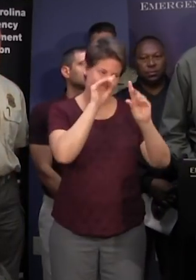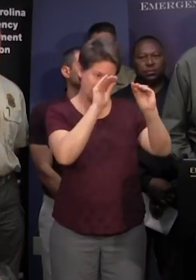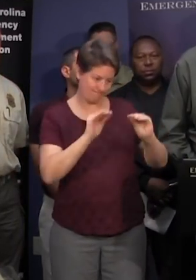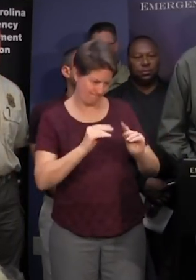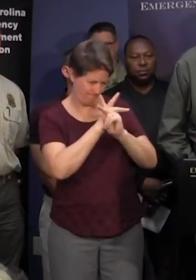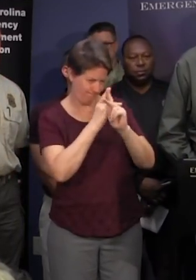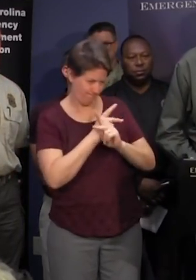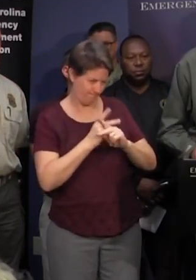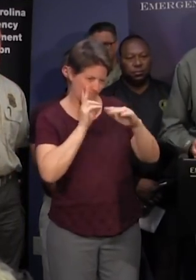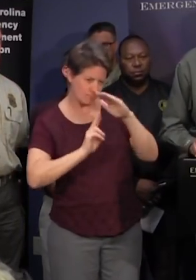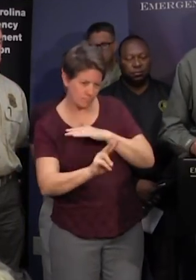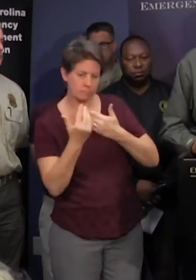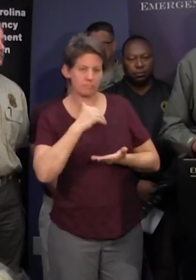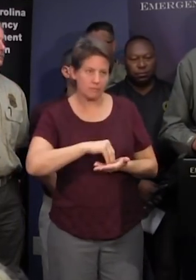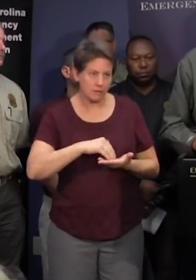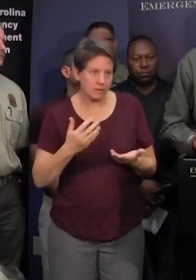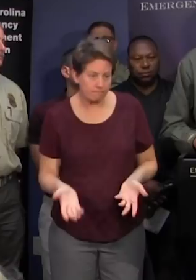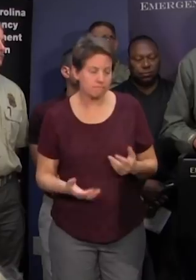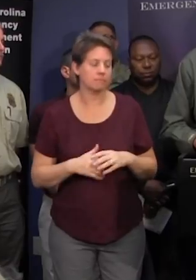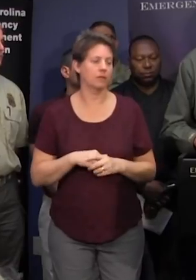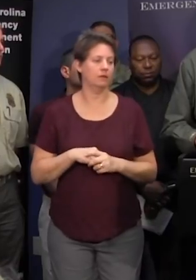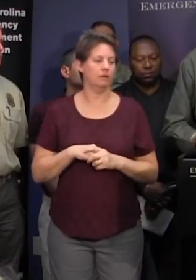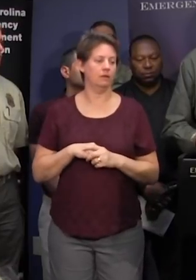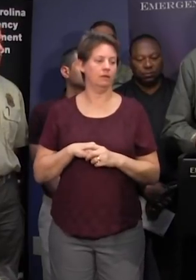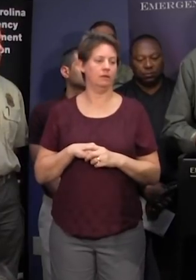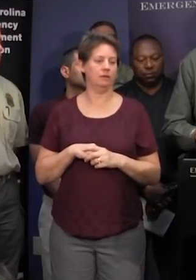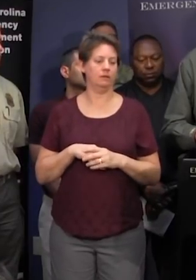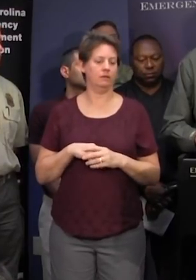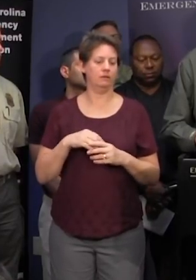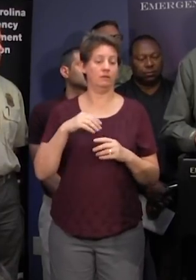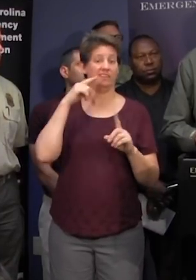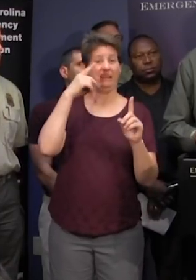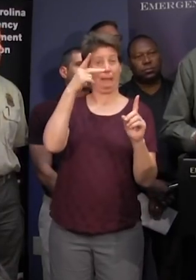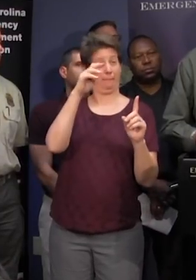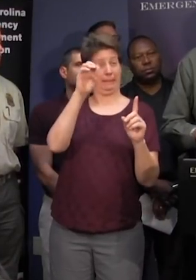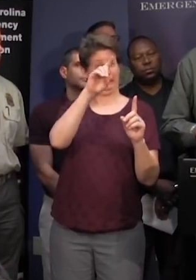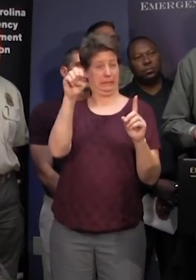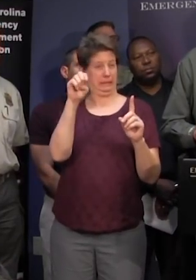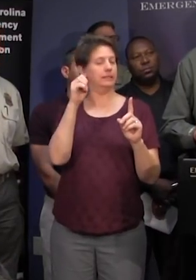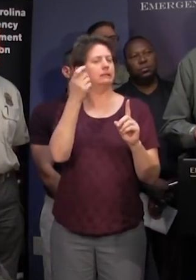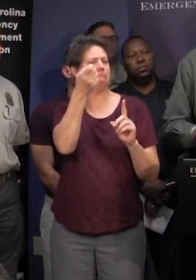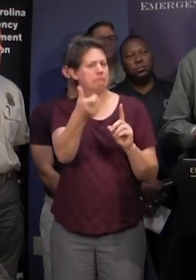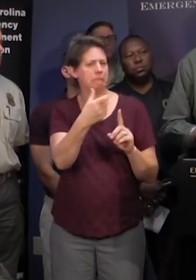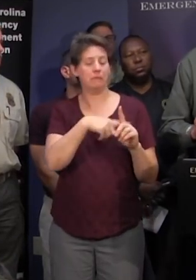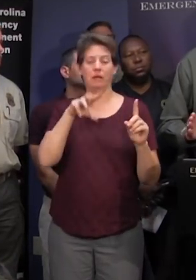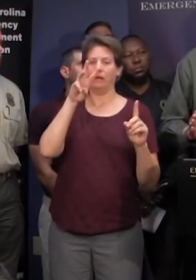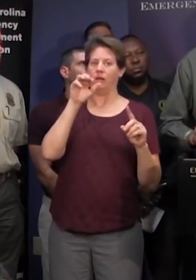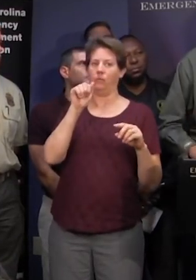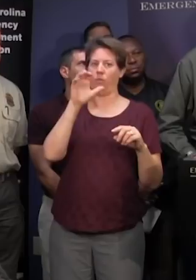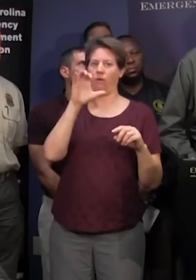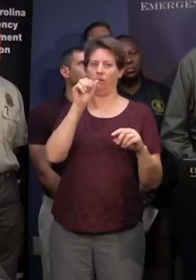effect that would have we don't affect expect that it'll have great effect in the pd basin but the wakama may be